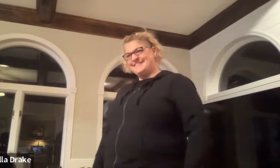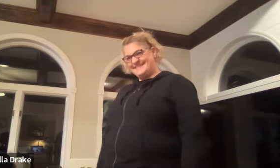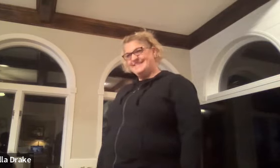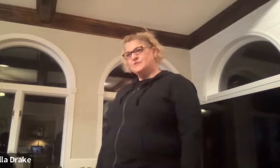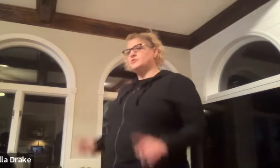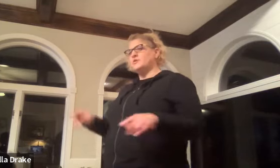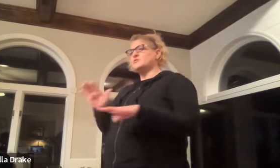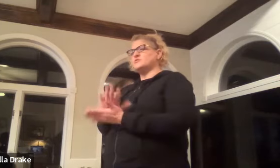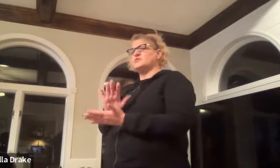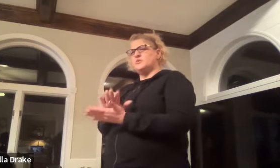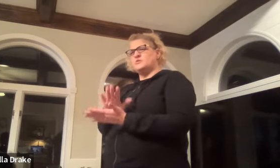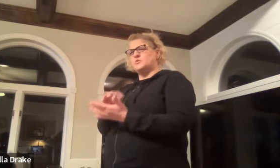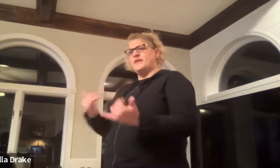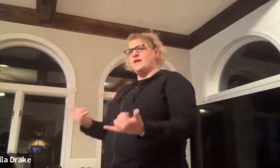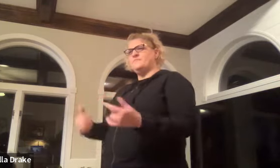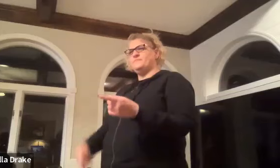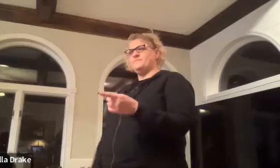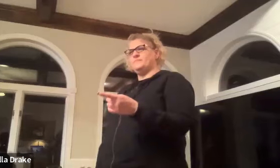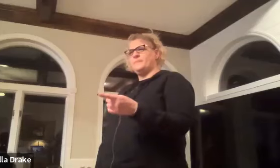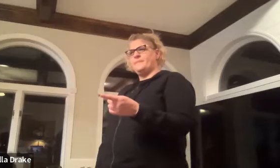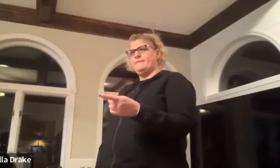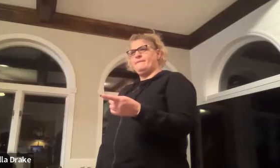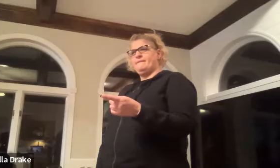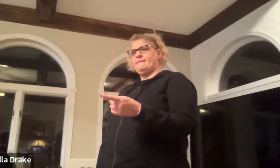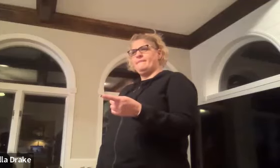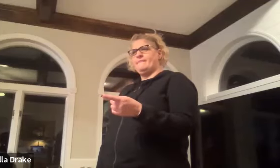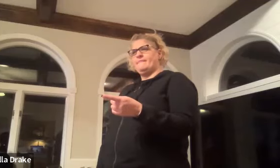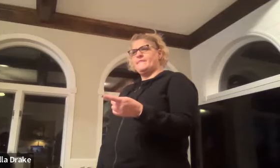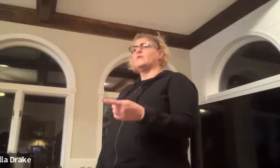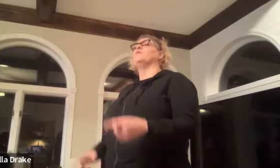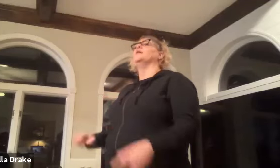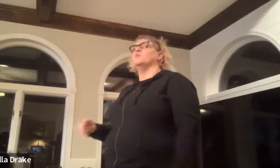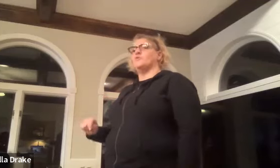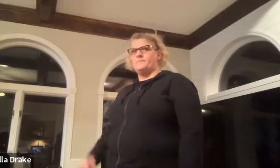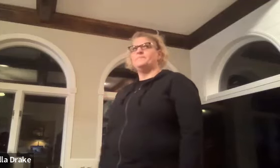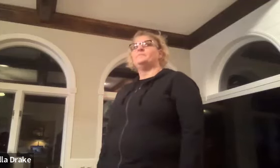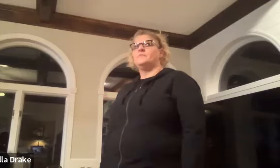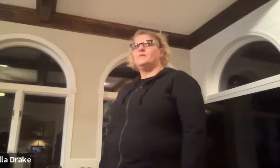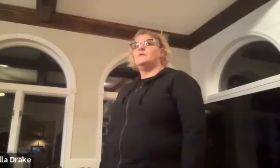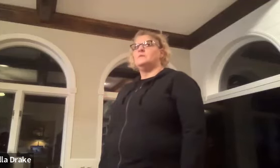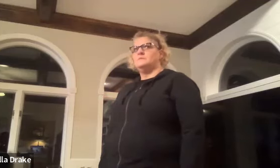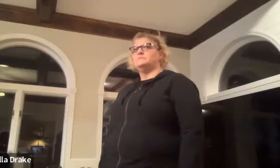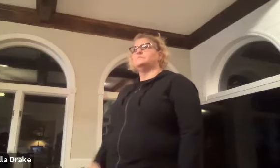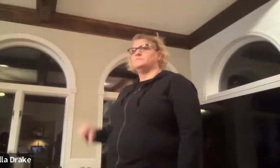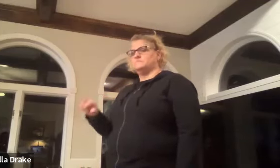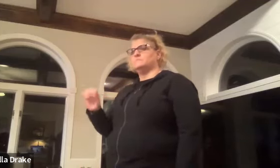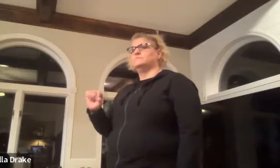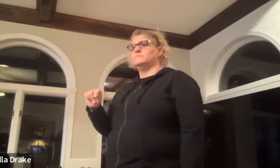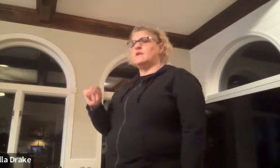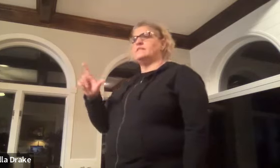you go to you go to you go to great program at